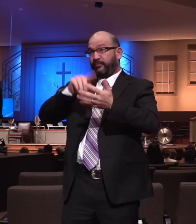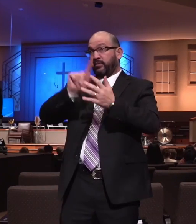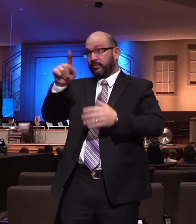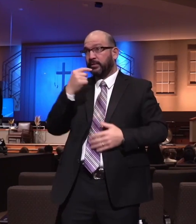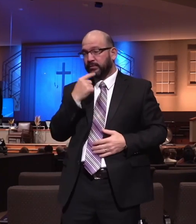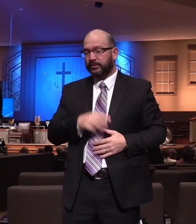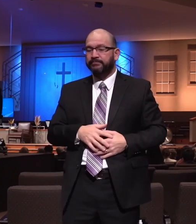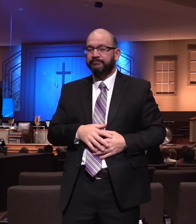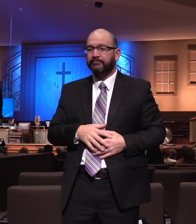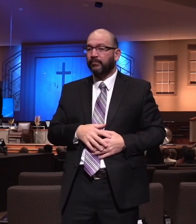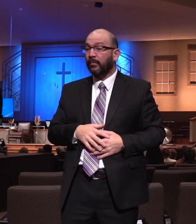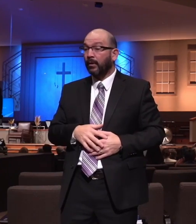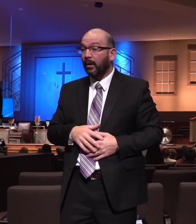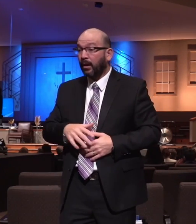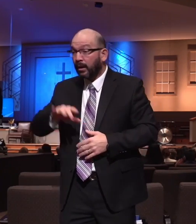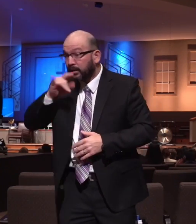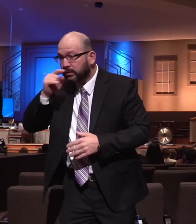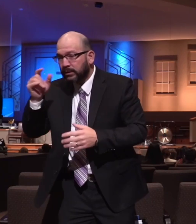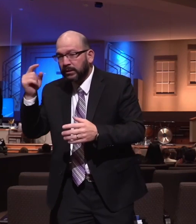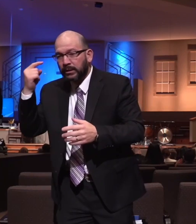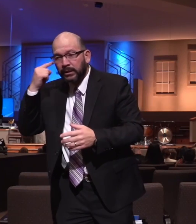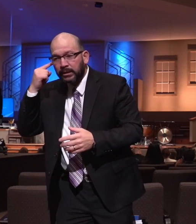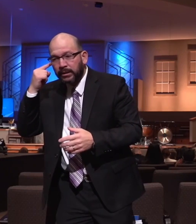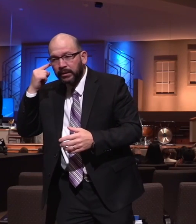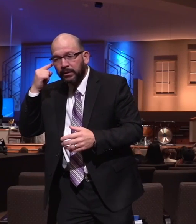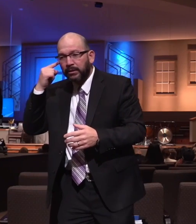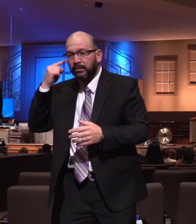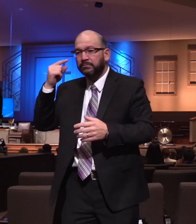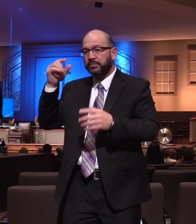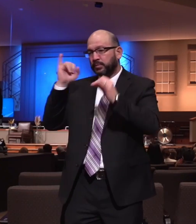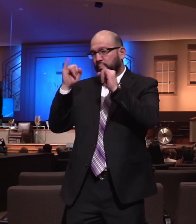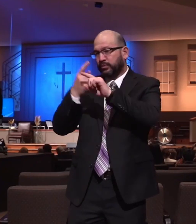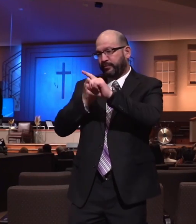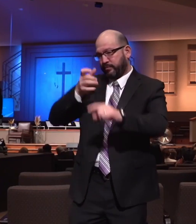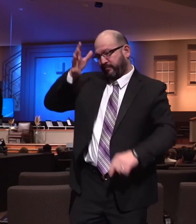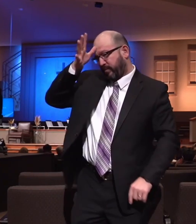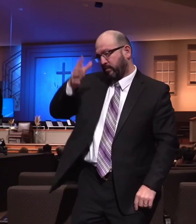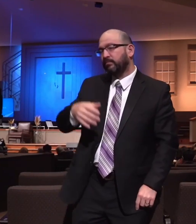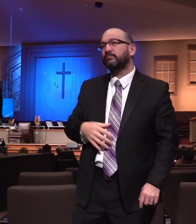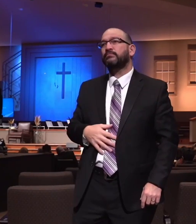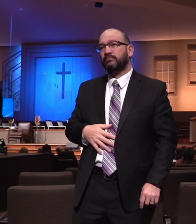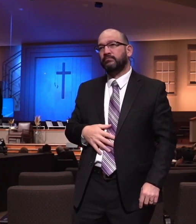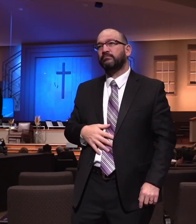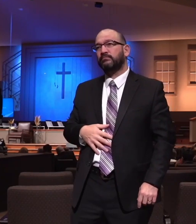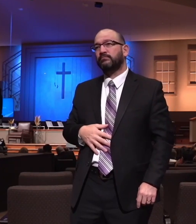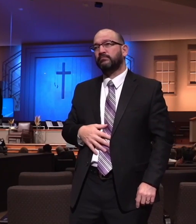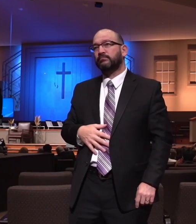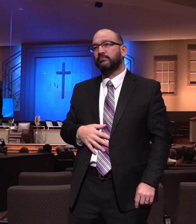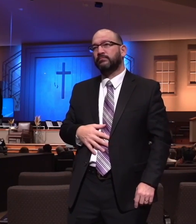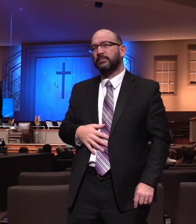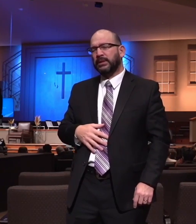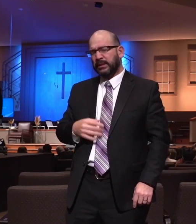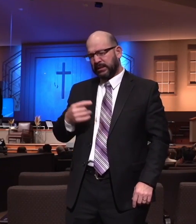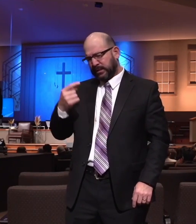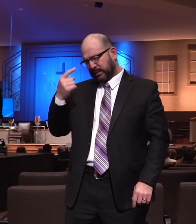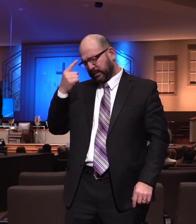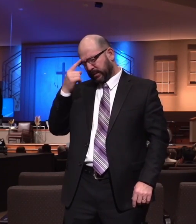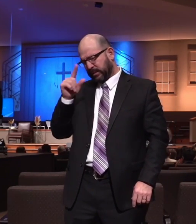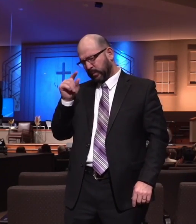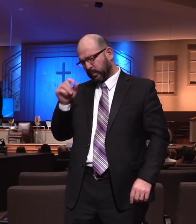instruction of your Father. It's a great challenge these days. It's been a challenge for probably 20 years now for pastors